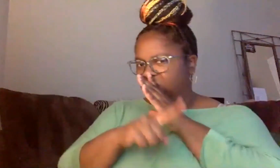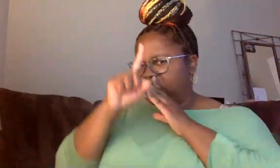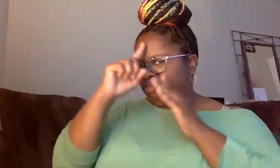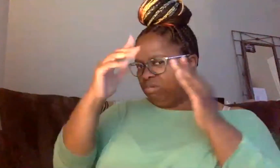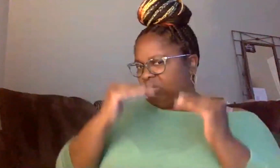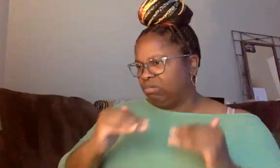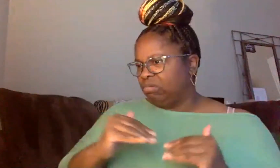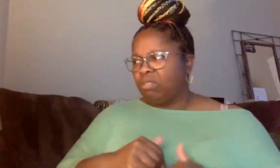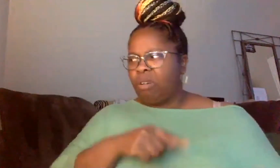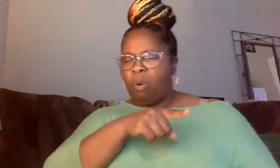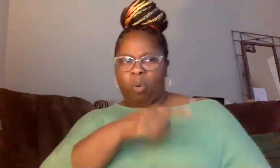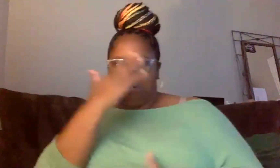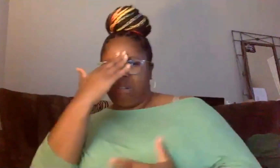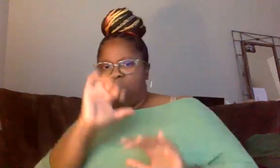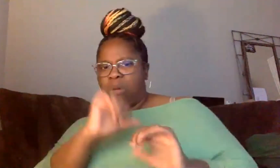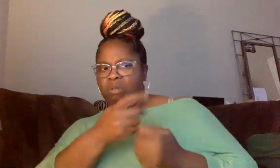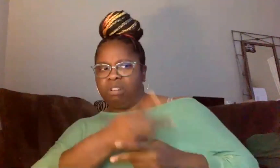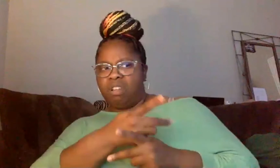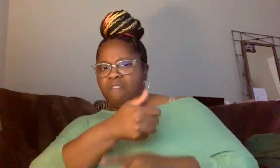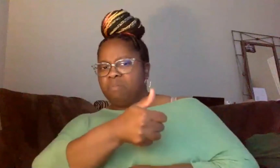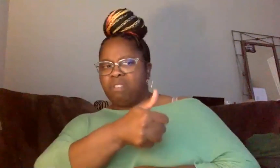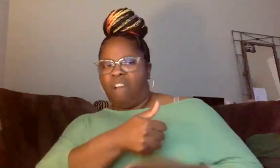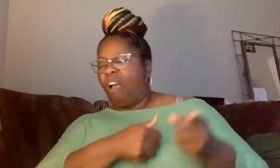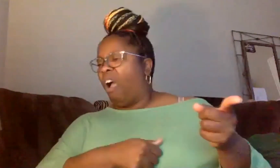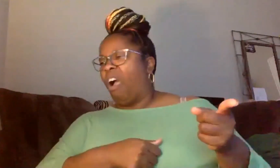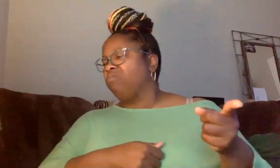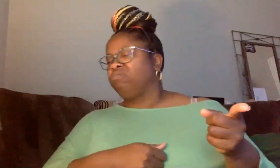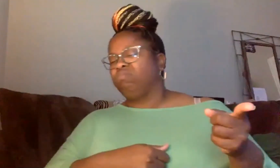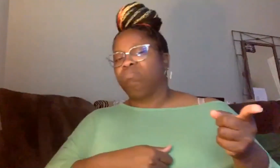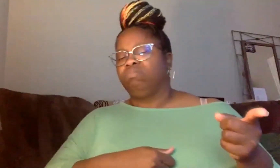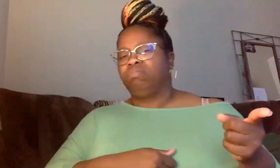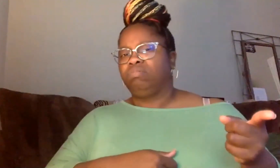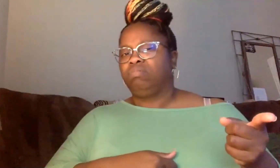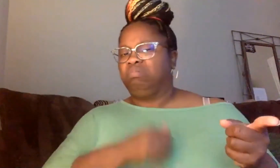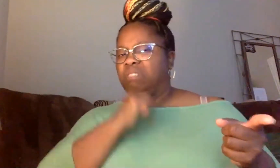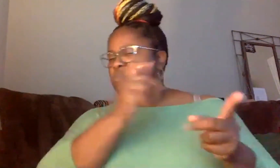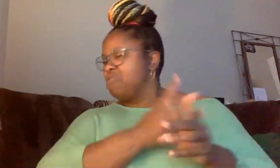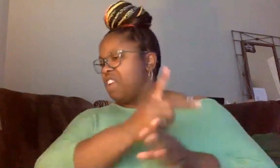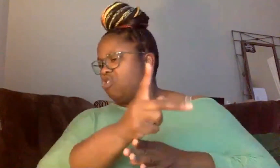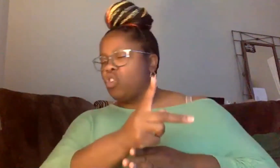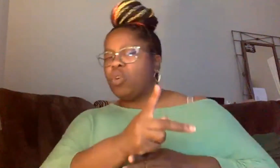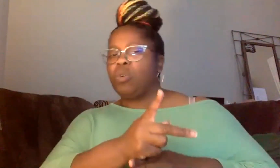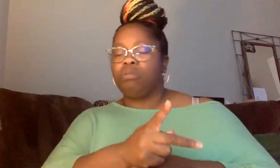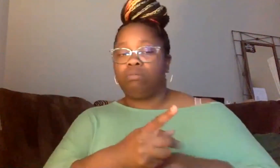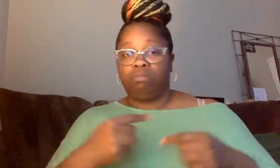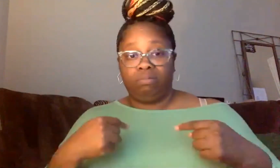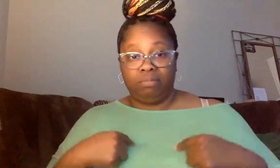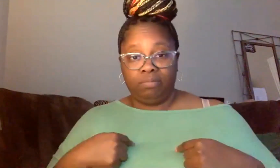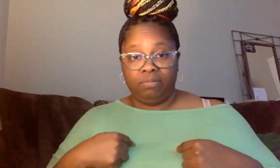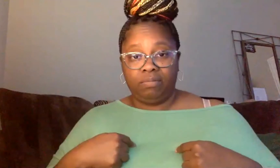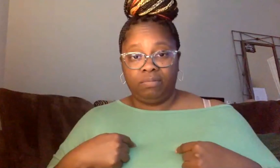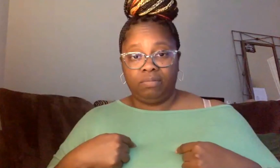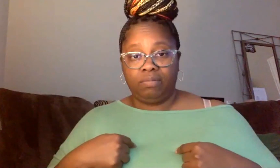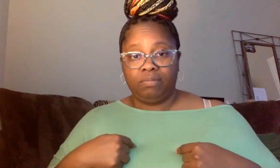doesn't know how to uphold himself in, in, in settings to where it's professional. Now me, I have been in